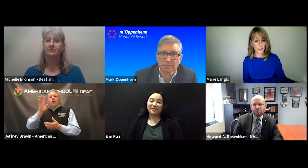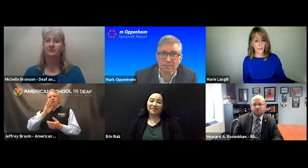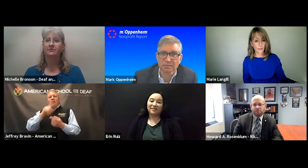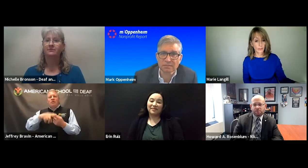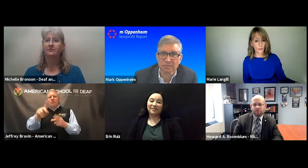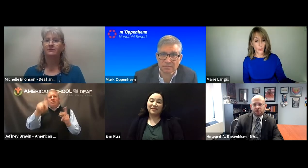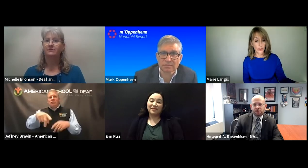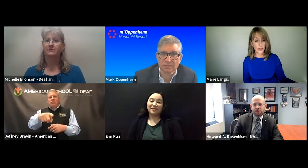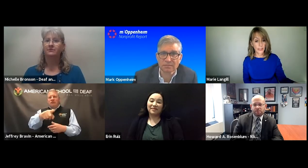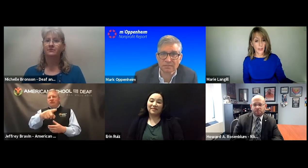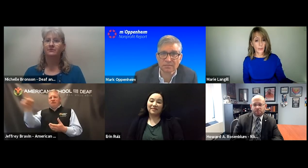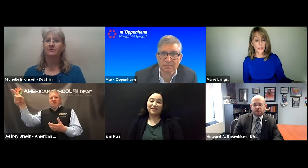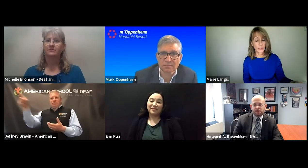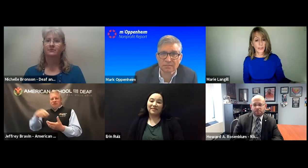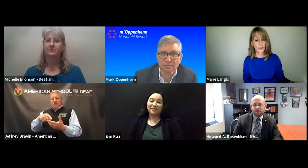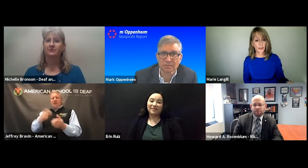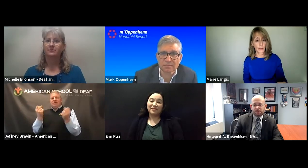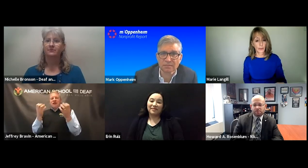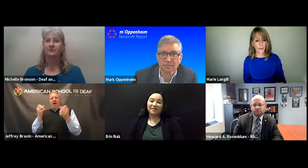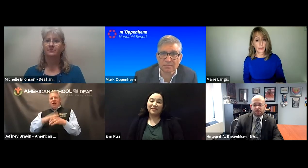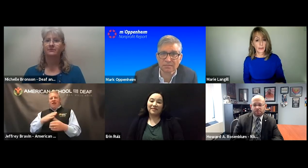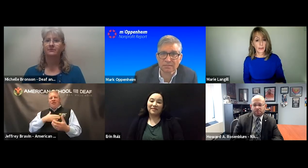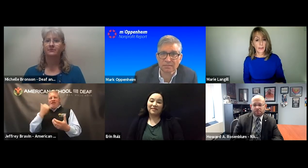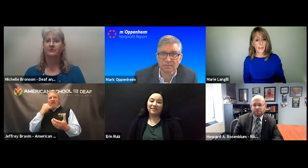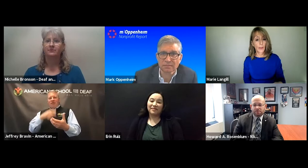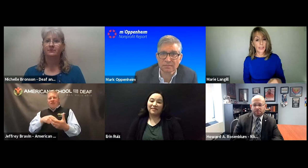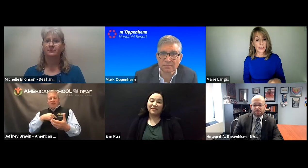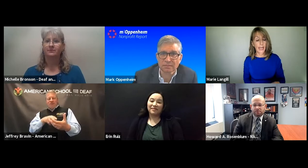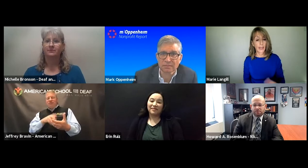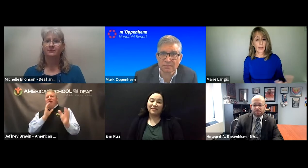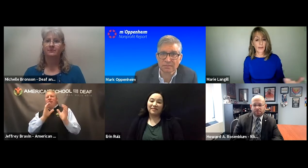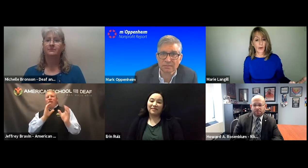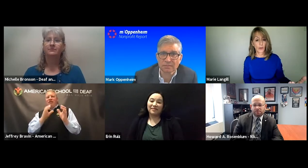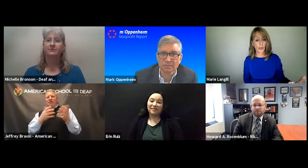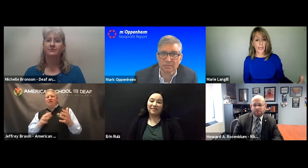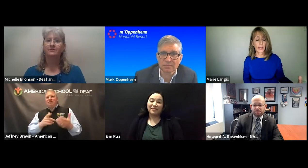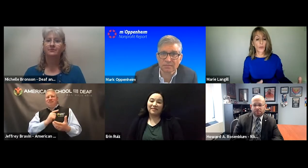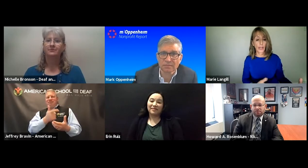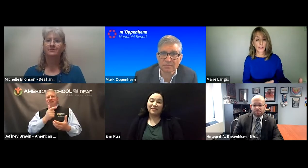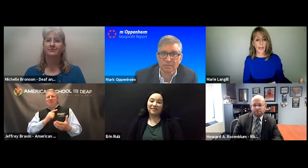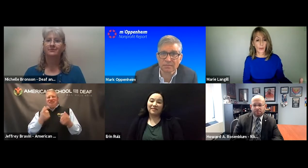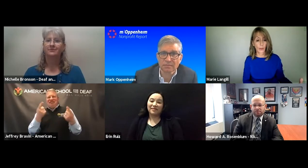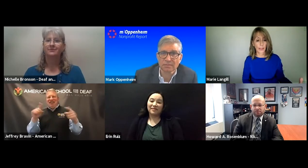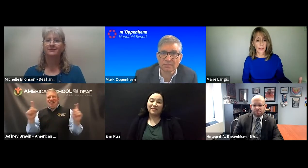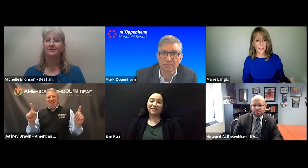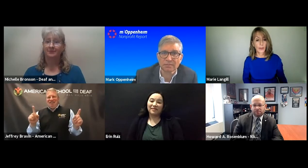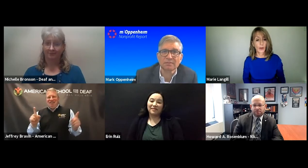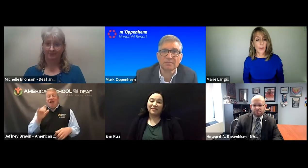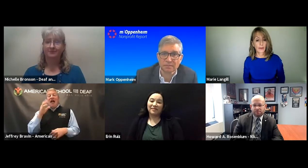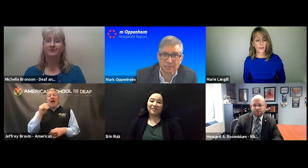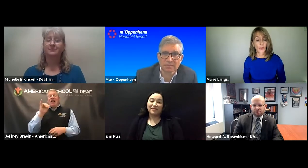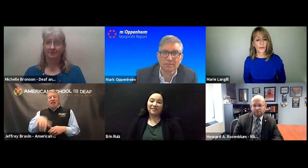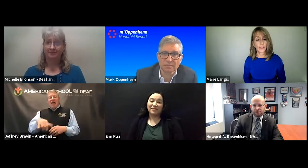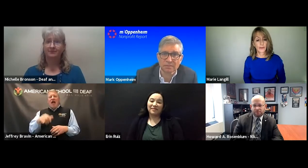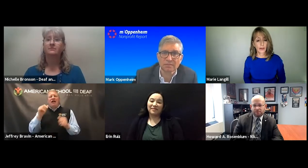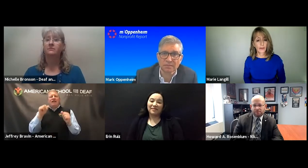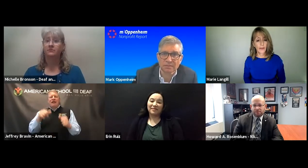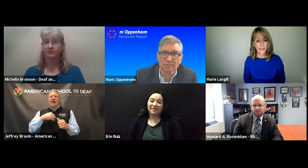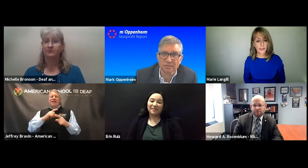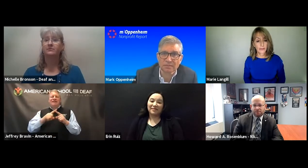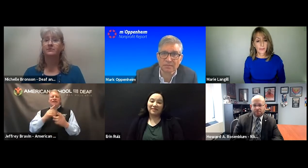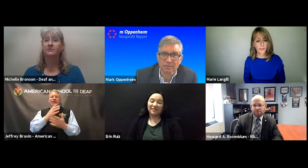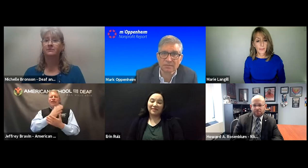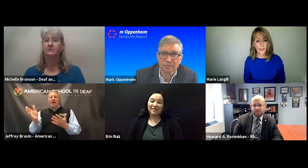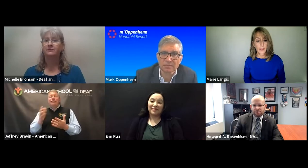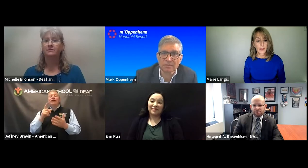remotely. Once that done, we could speak to the person and we can sign on my phone and I can watch it that way. We go back and forth and it's very